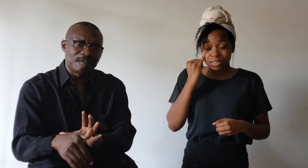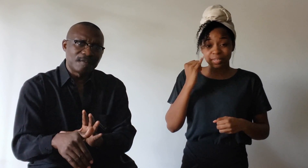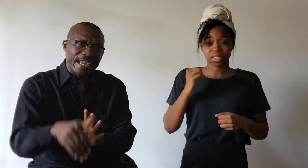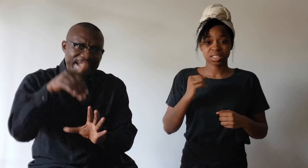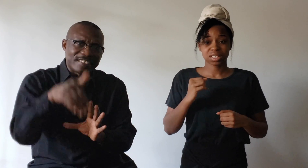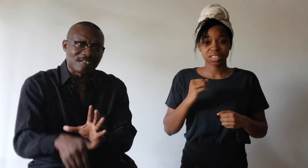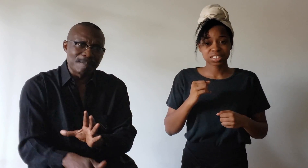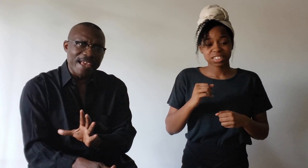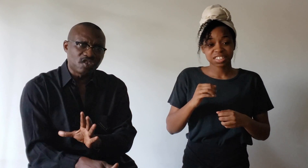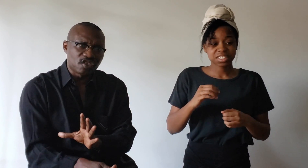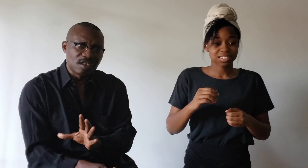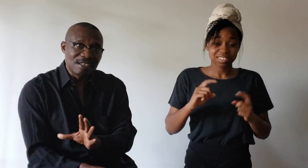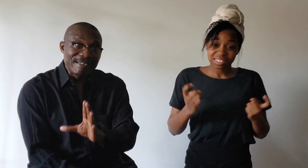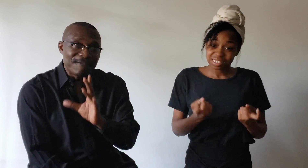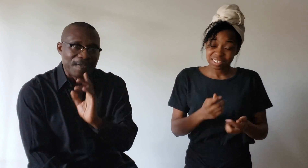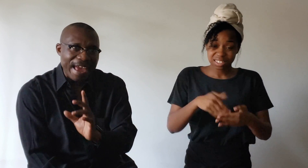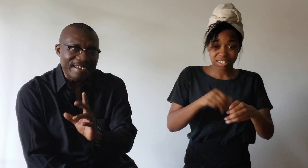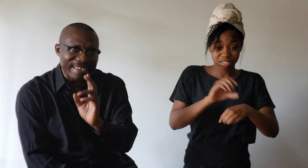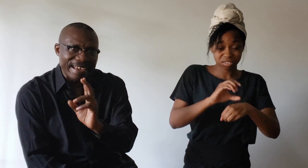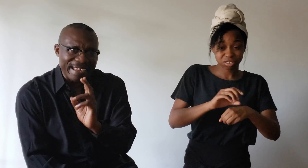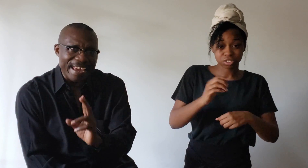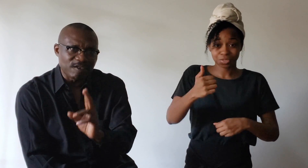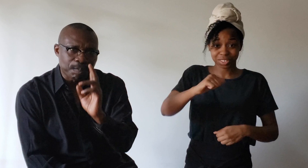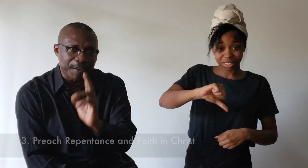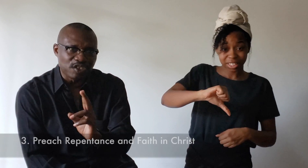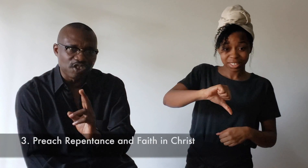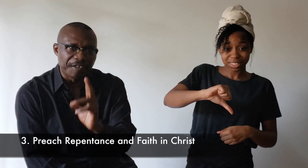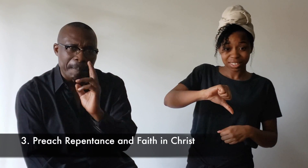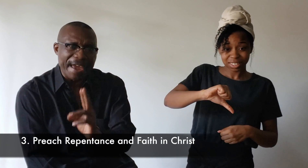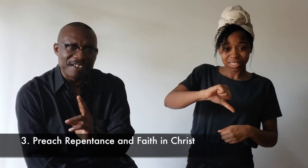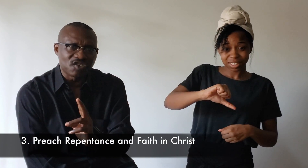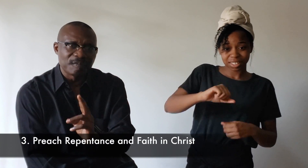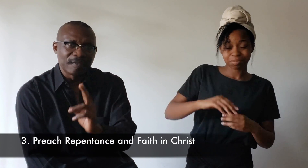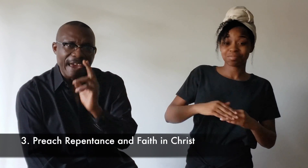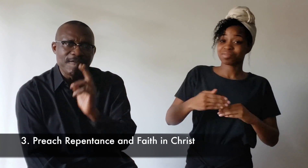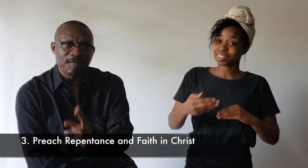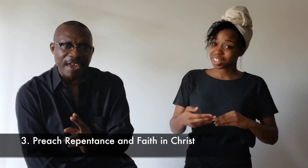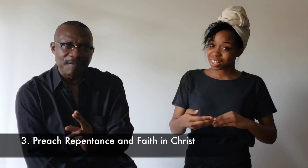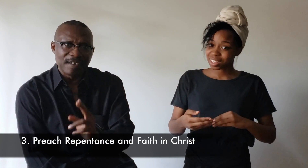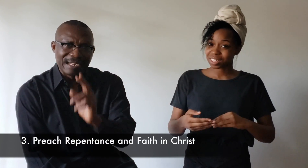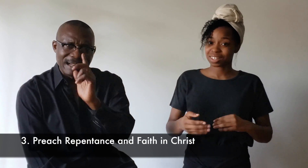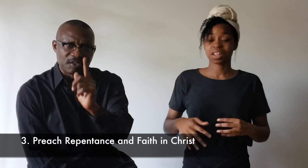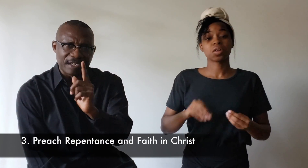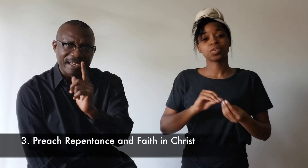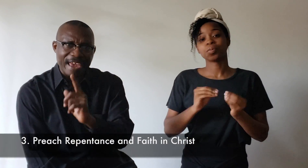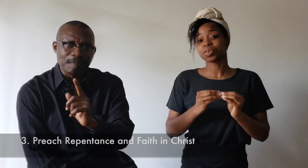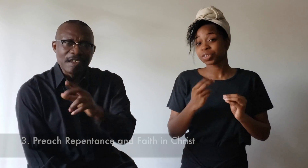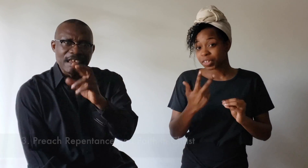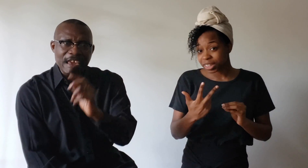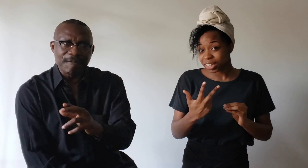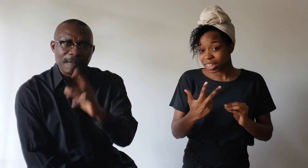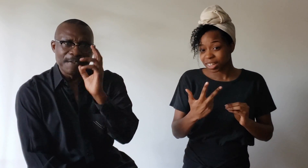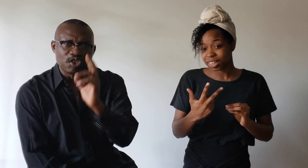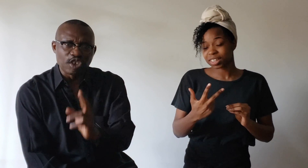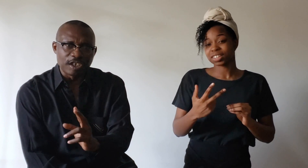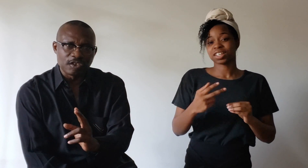in its midst, then can it preach repentance and faith? Let me say that again. If the church